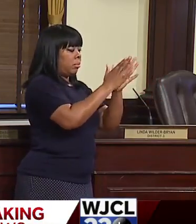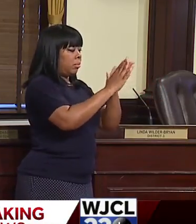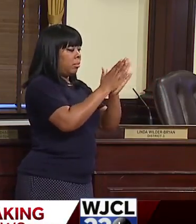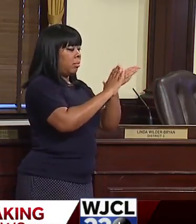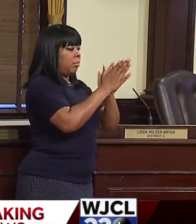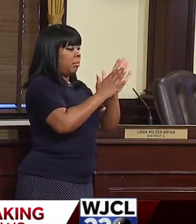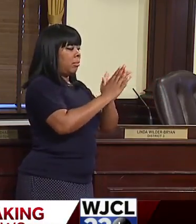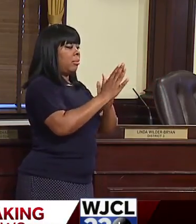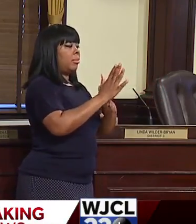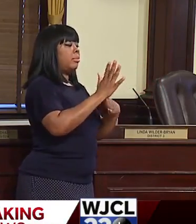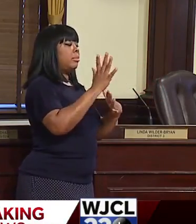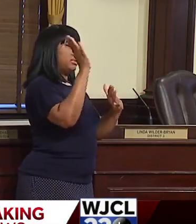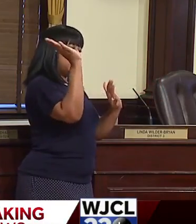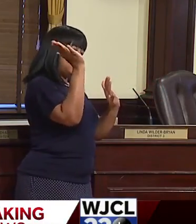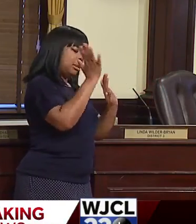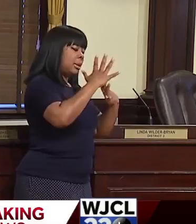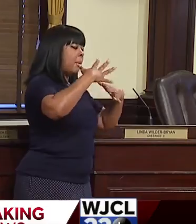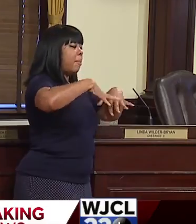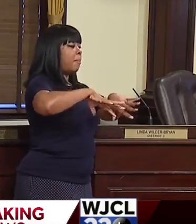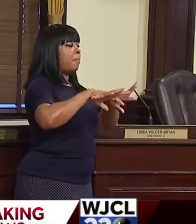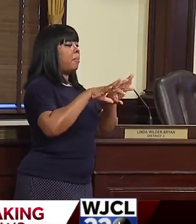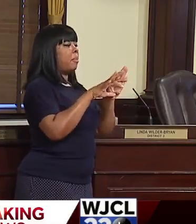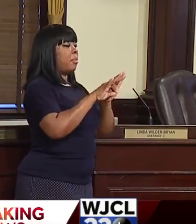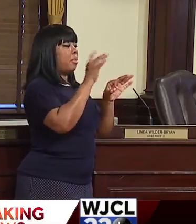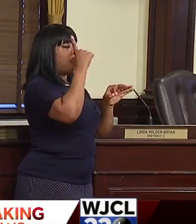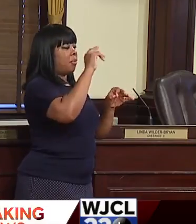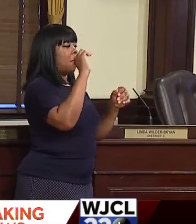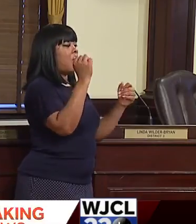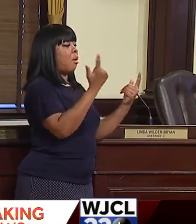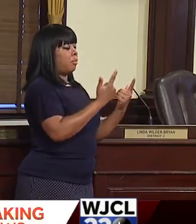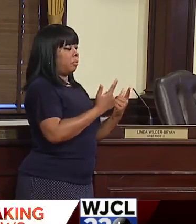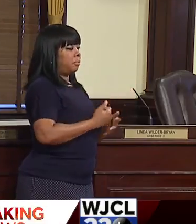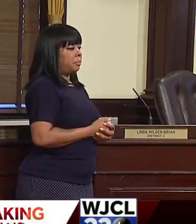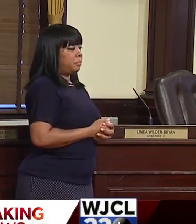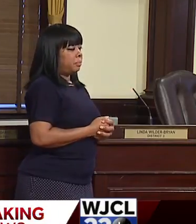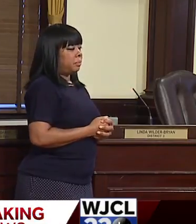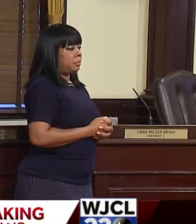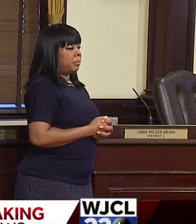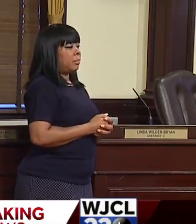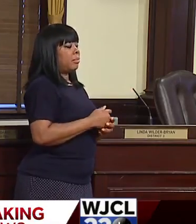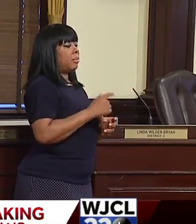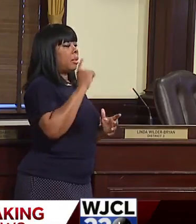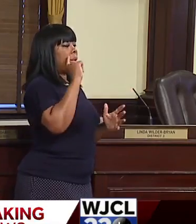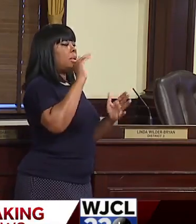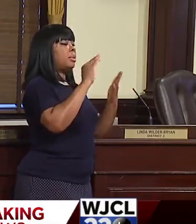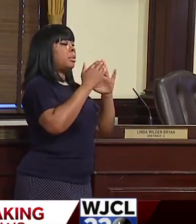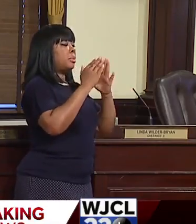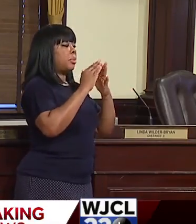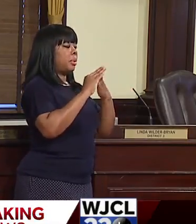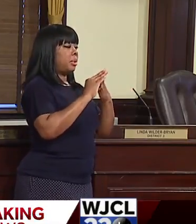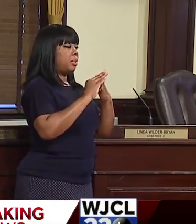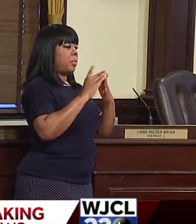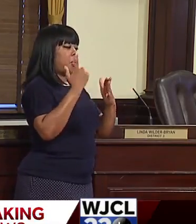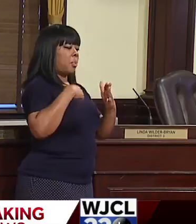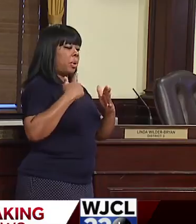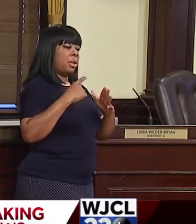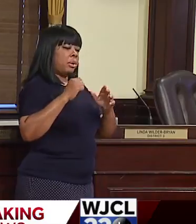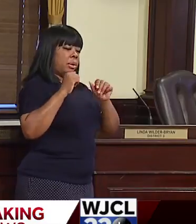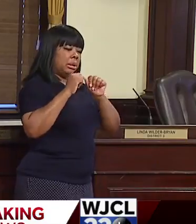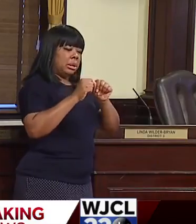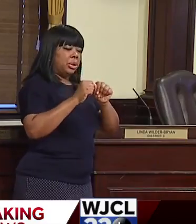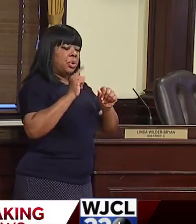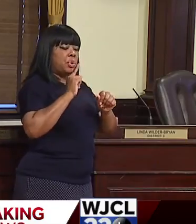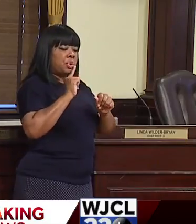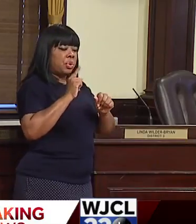Um, is the key to that. And finally, that we committed as a community that we will endure temporary